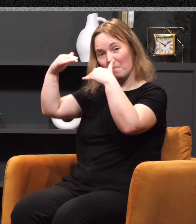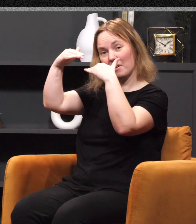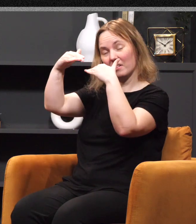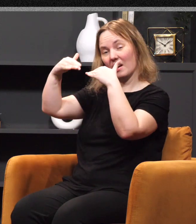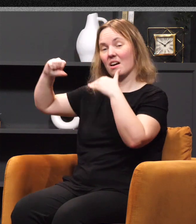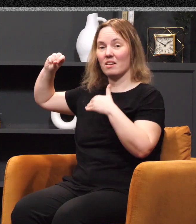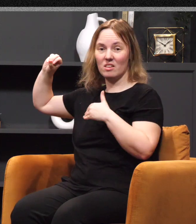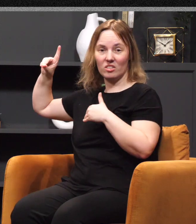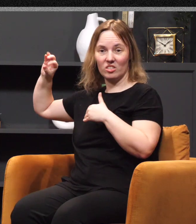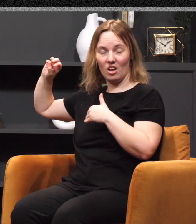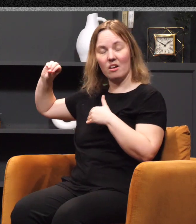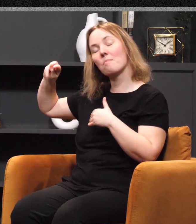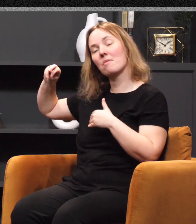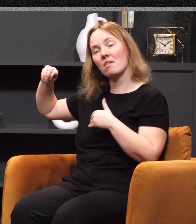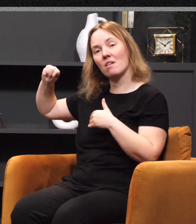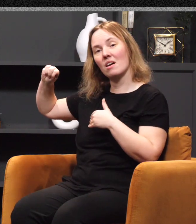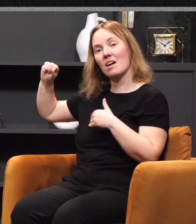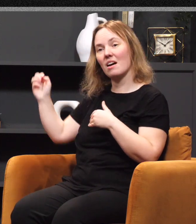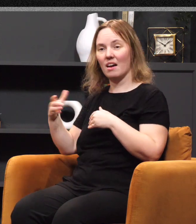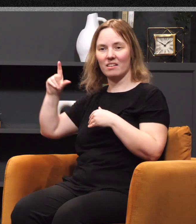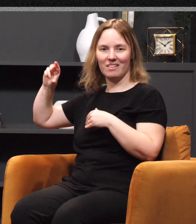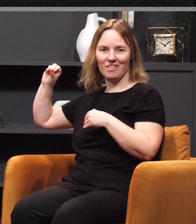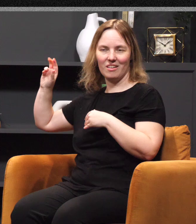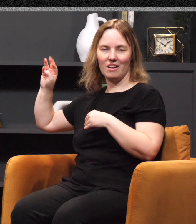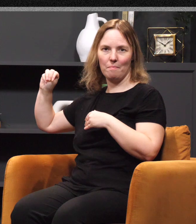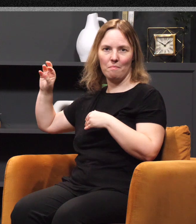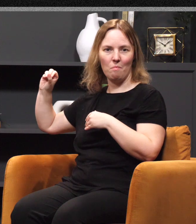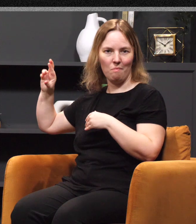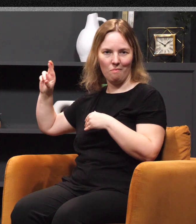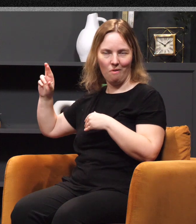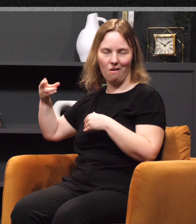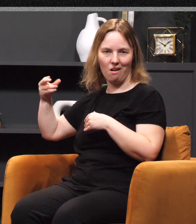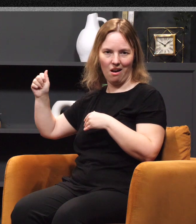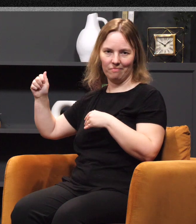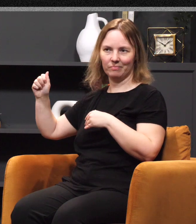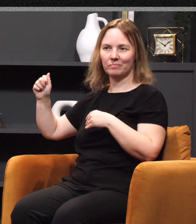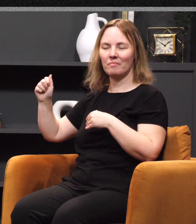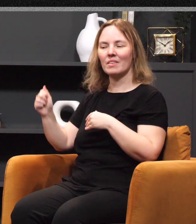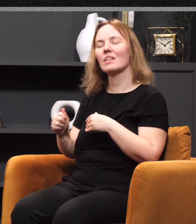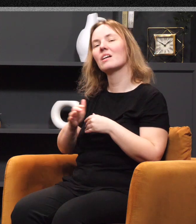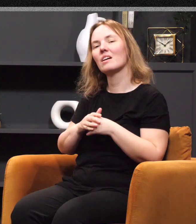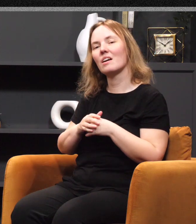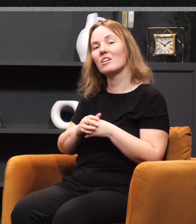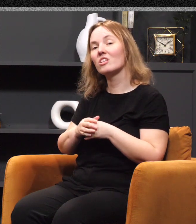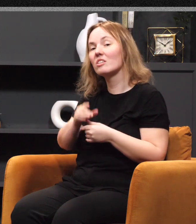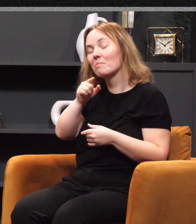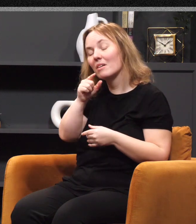Gomorrah, the nephew of Abraham. Well, she's a descendant from that line. She's not from Israel, but she did marry a Jewish